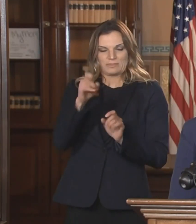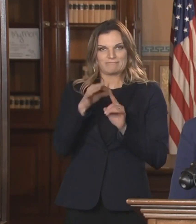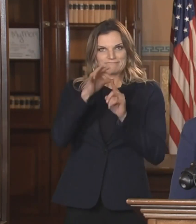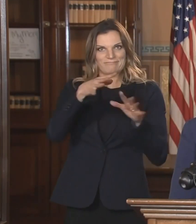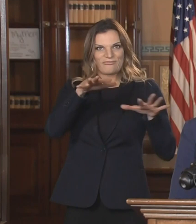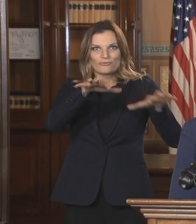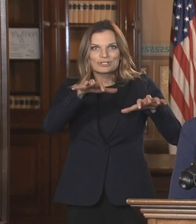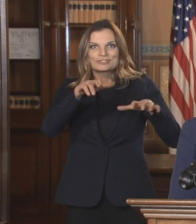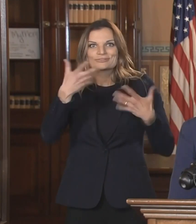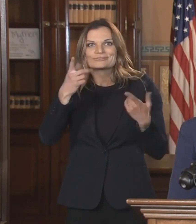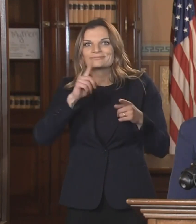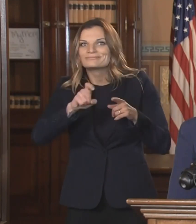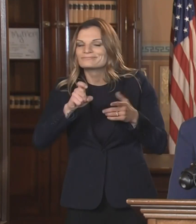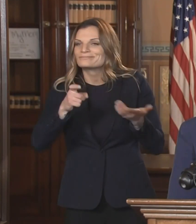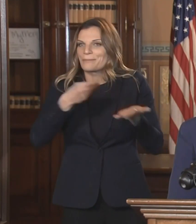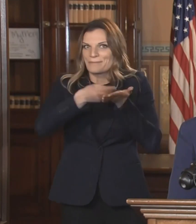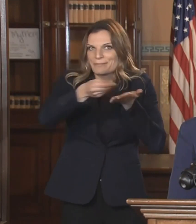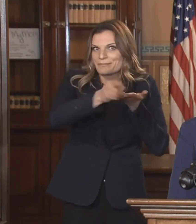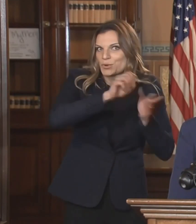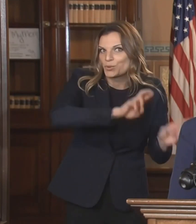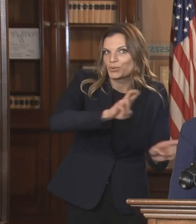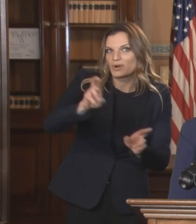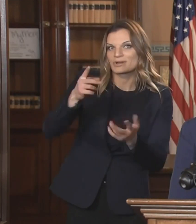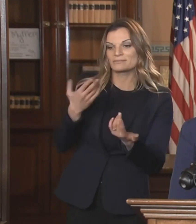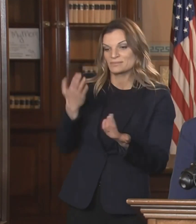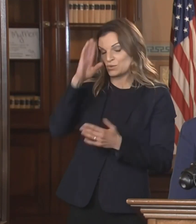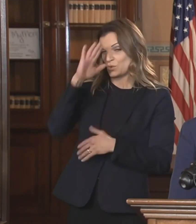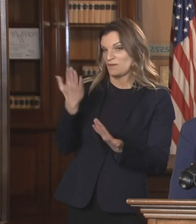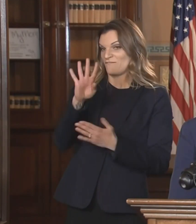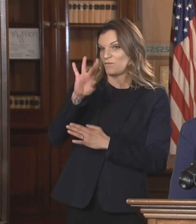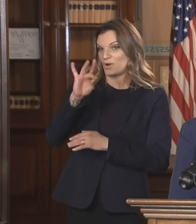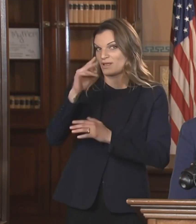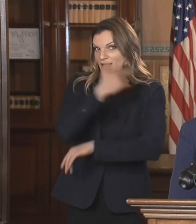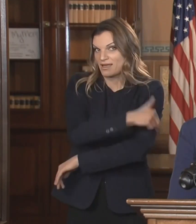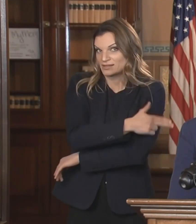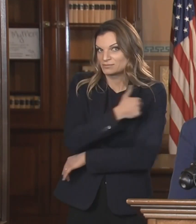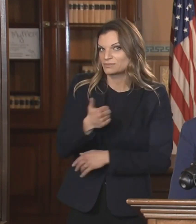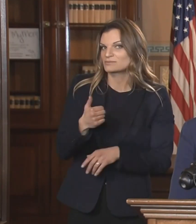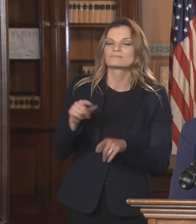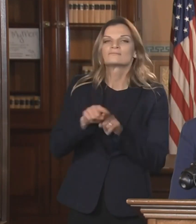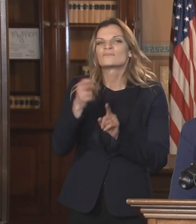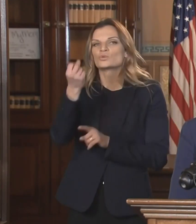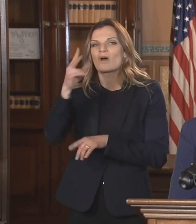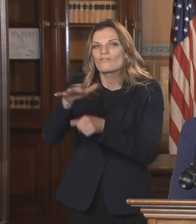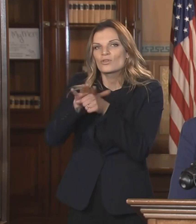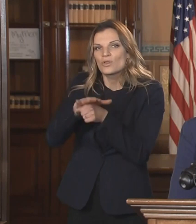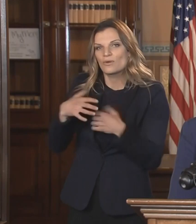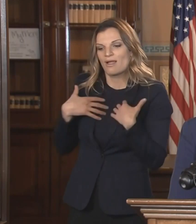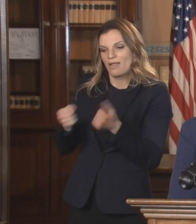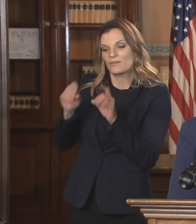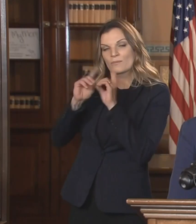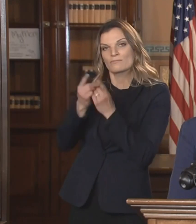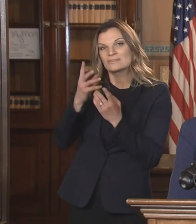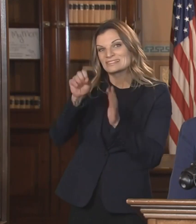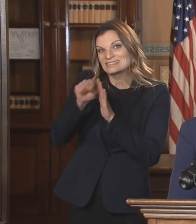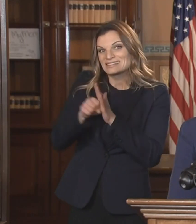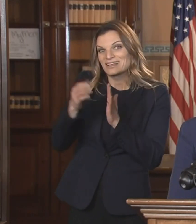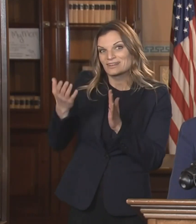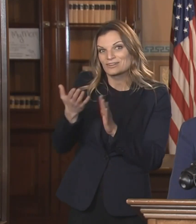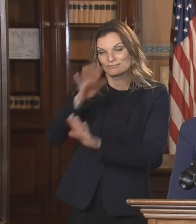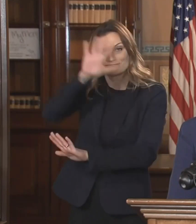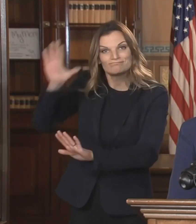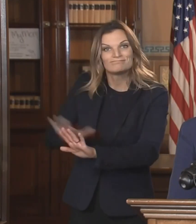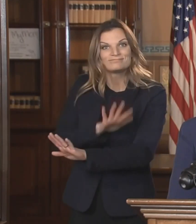store it. As of today, there are 48 hospitals and 12 local health departments across the state with these